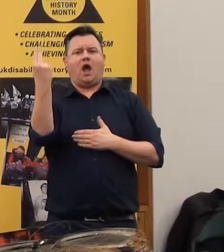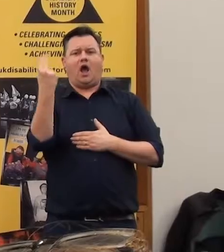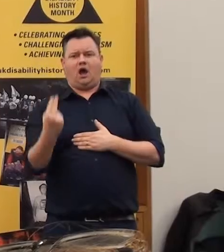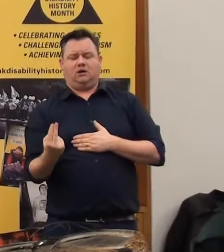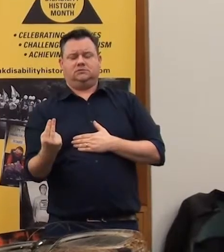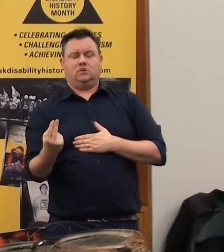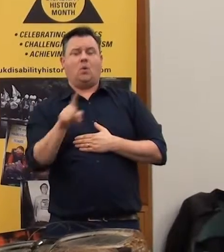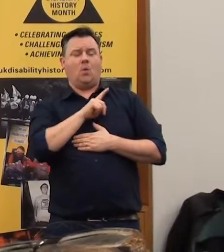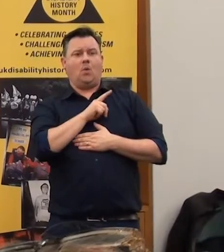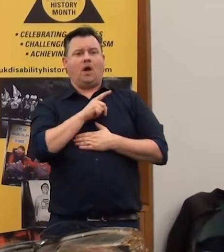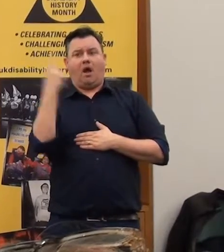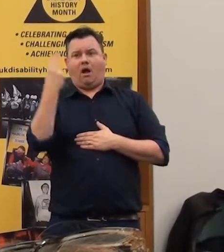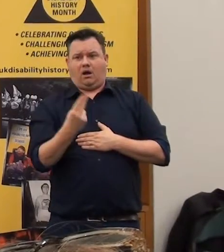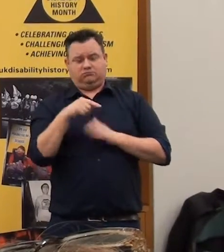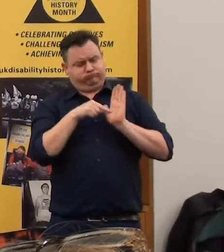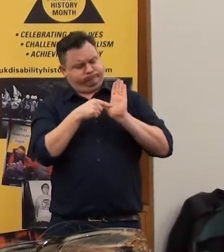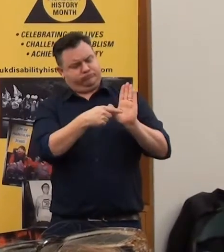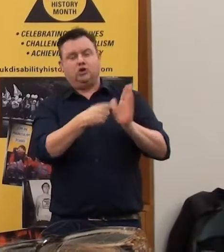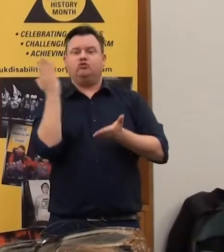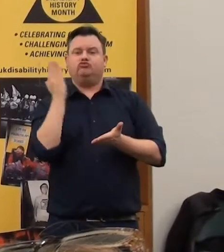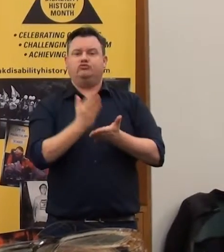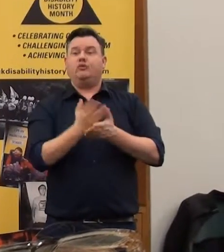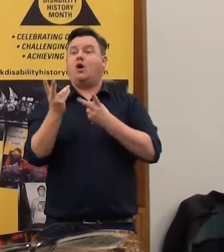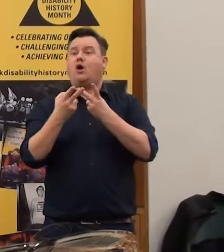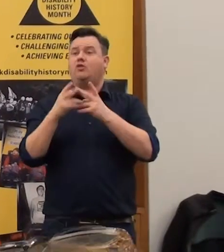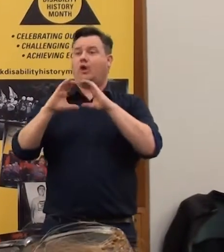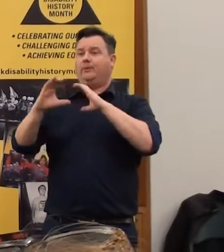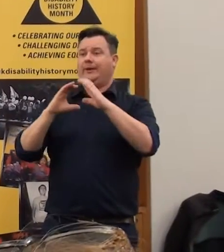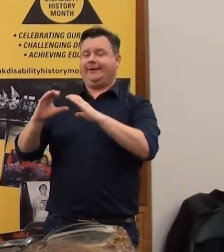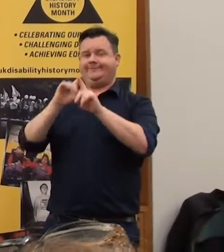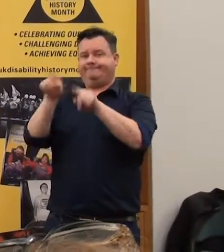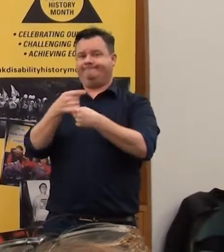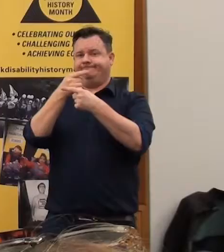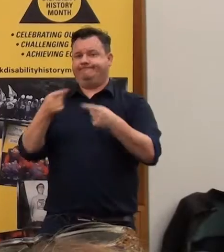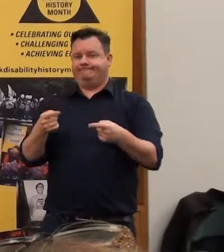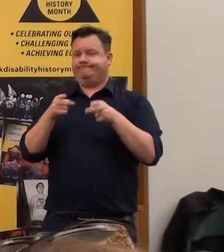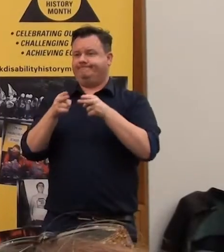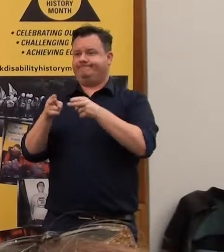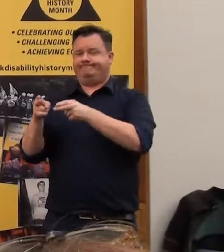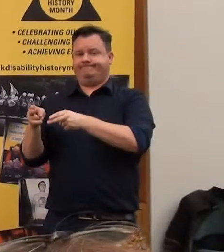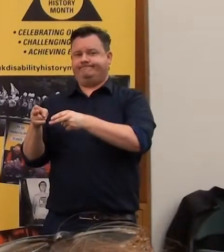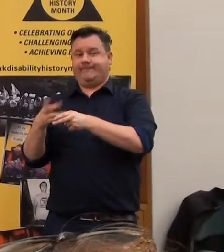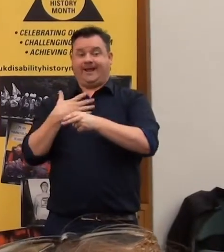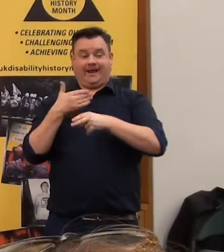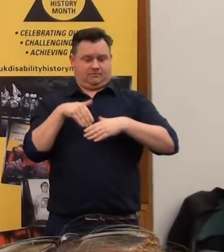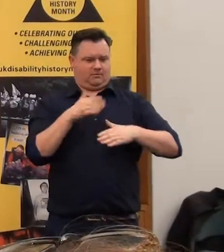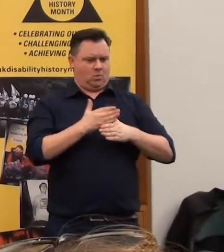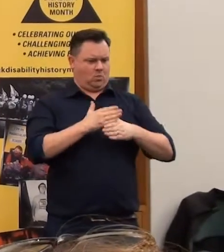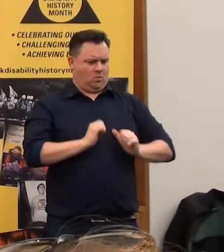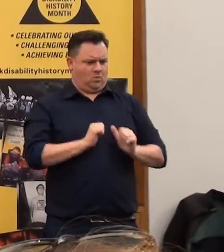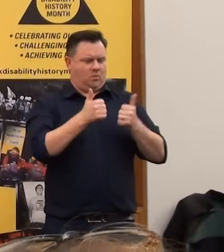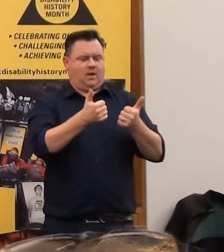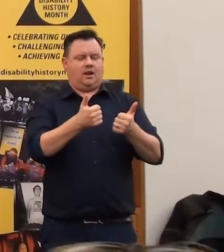a truth across in the way maybe other forms of communication haven't. And truth effectively, effectively articulated.